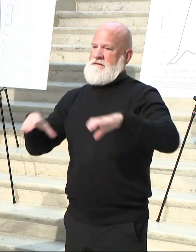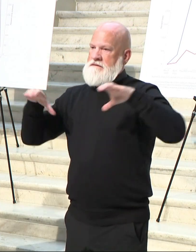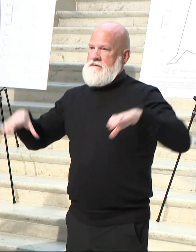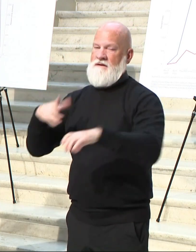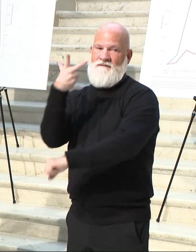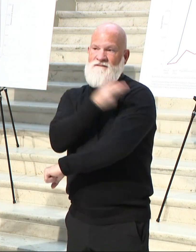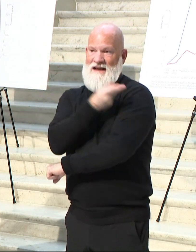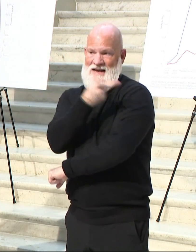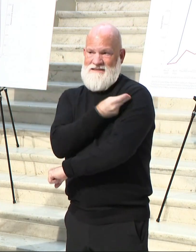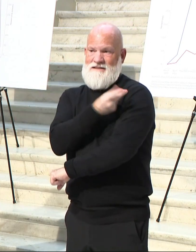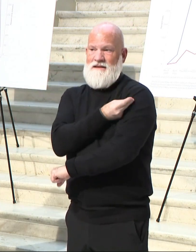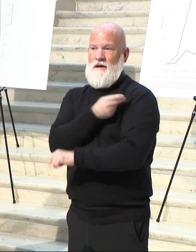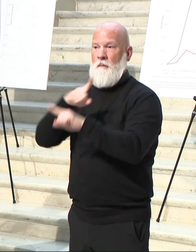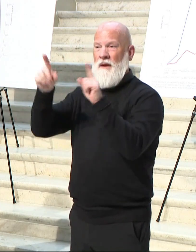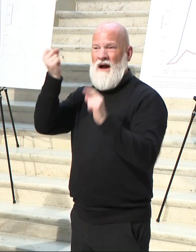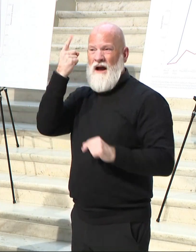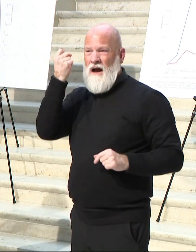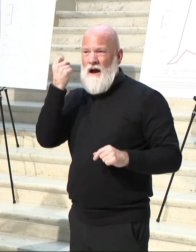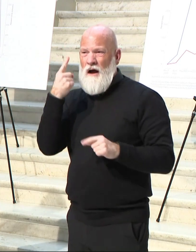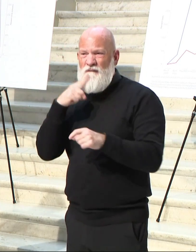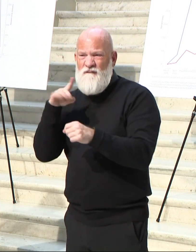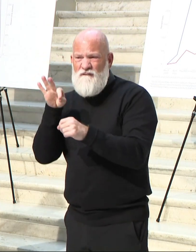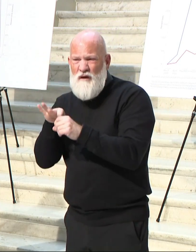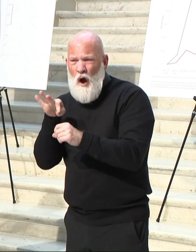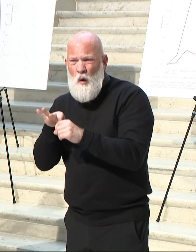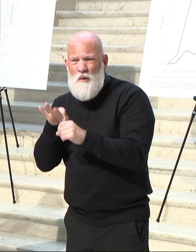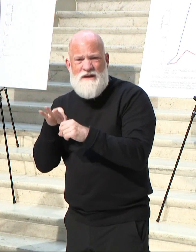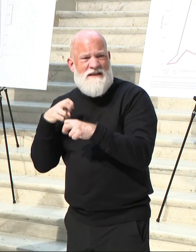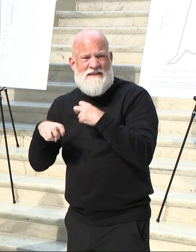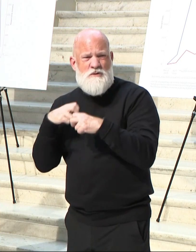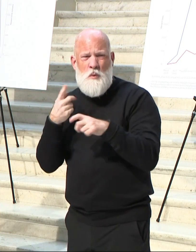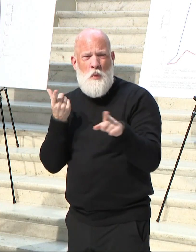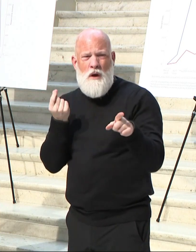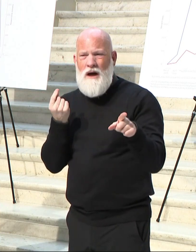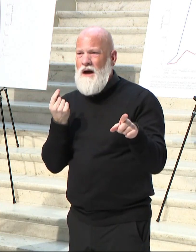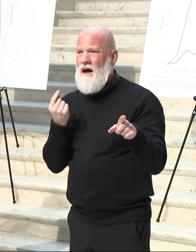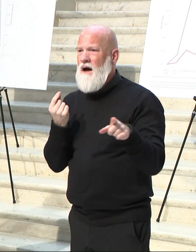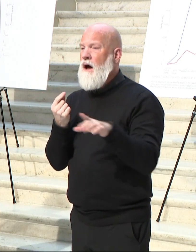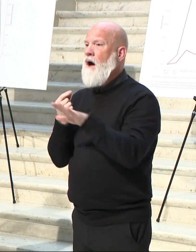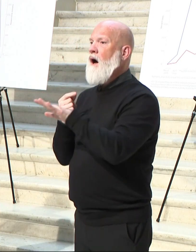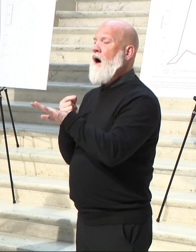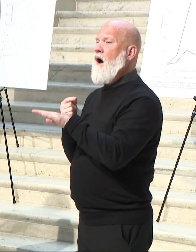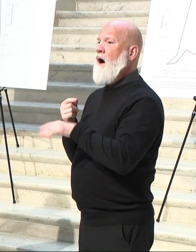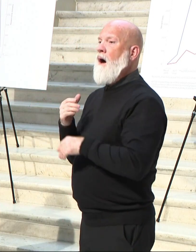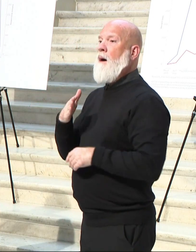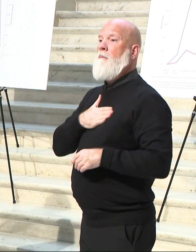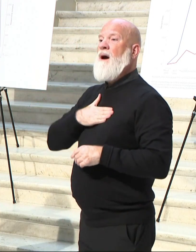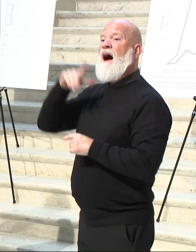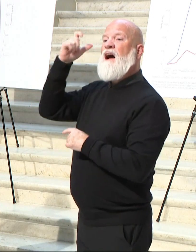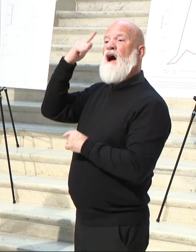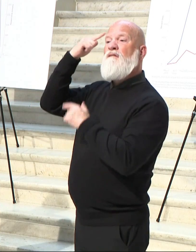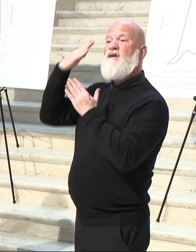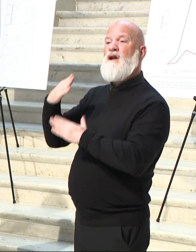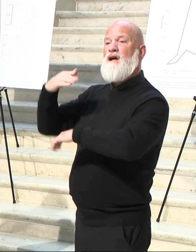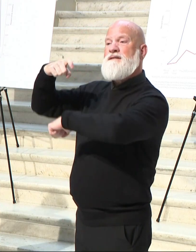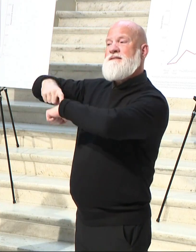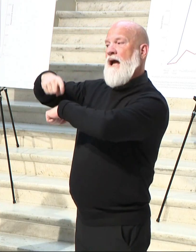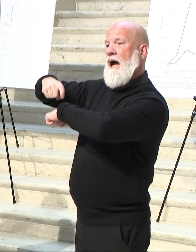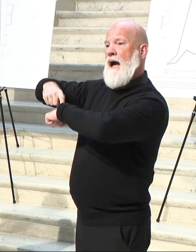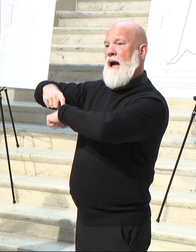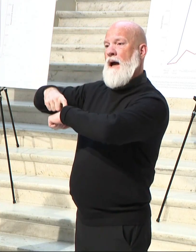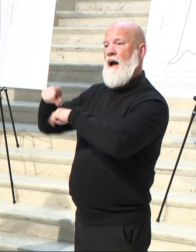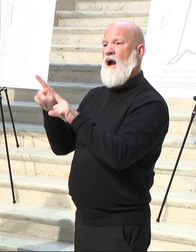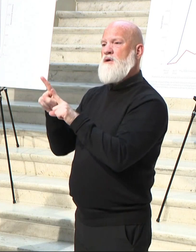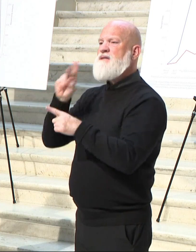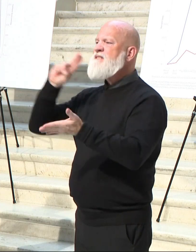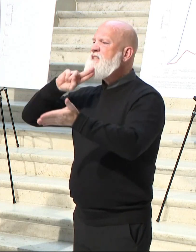were doing a press conference on voting issues. As I've said, throughout my tenure as Governor and Secretary of State, I think it should be easy to